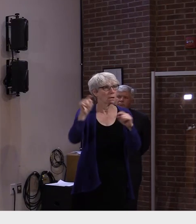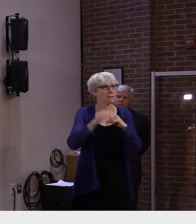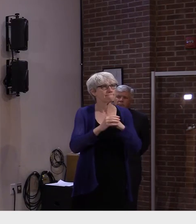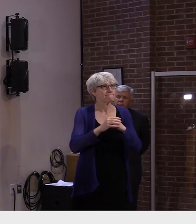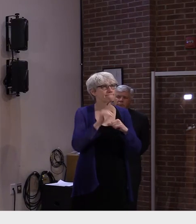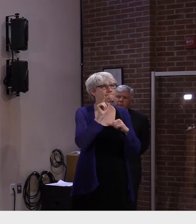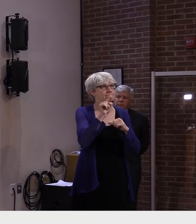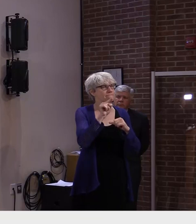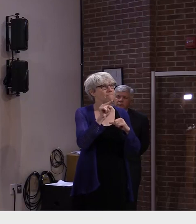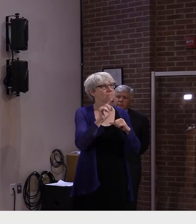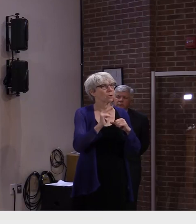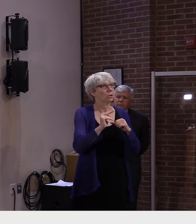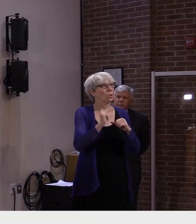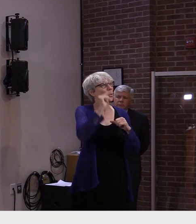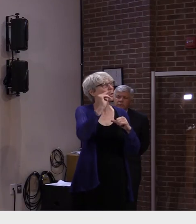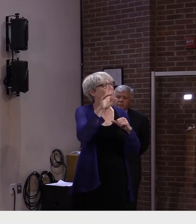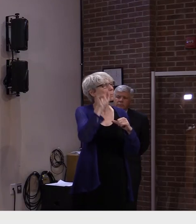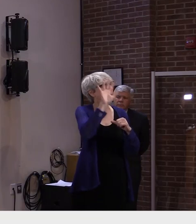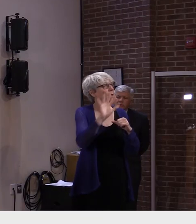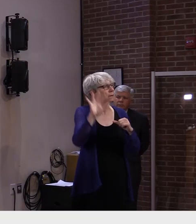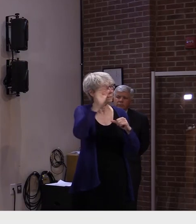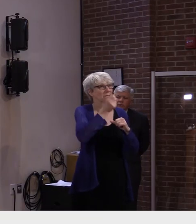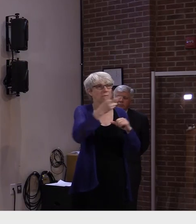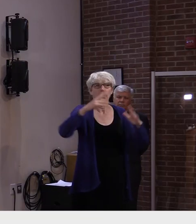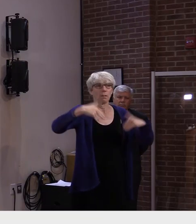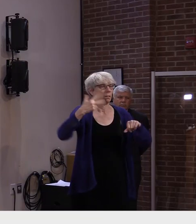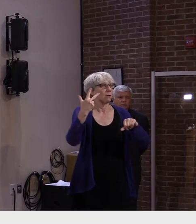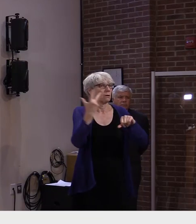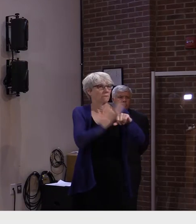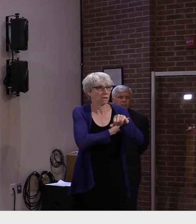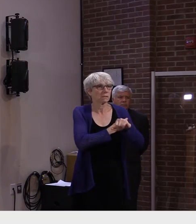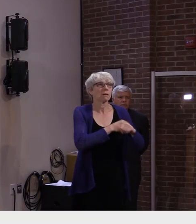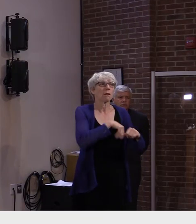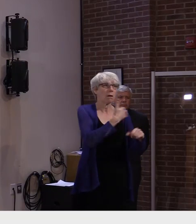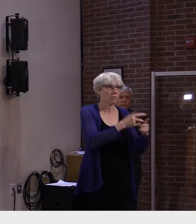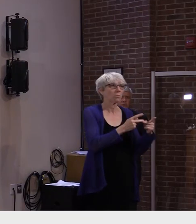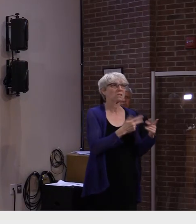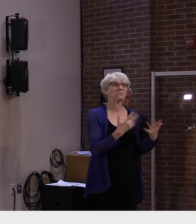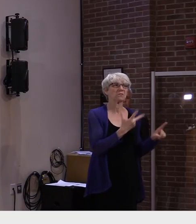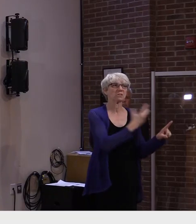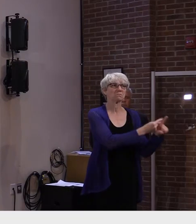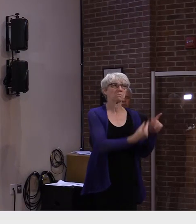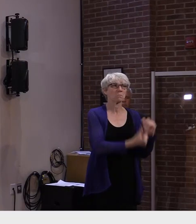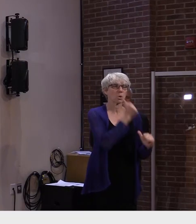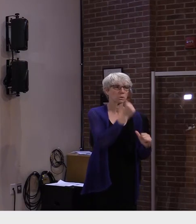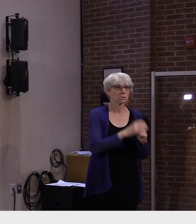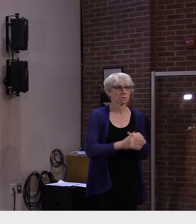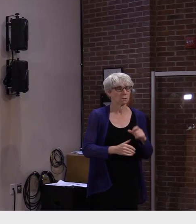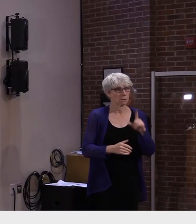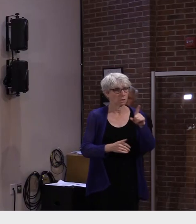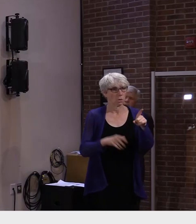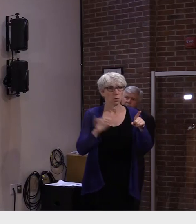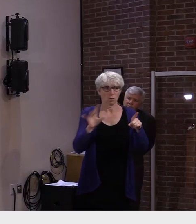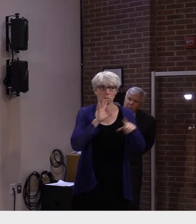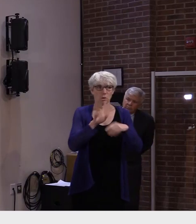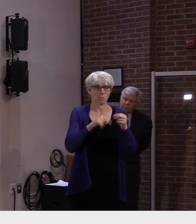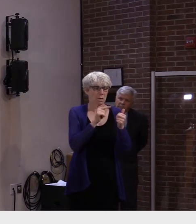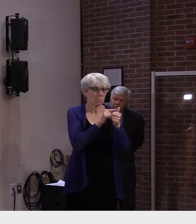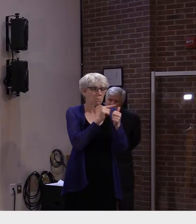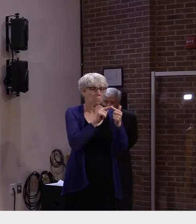up in the northern part of the state than in other regions. And is this something you think about expanding to other state employees?